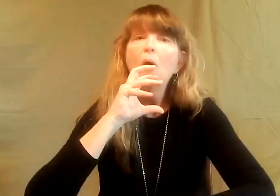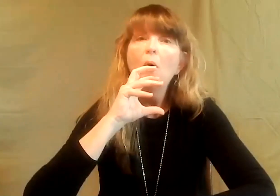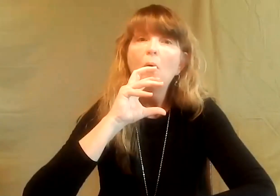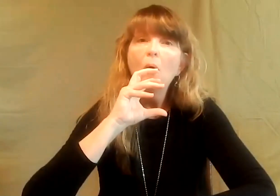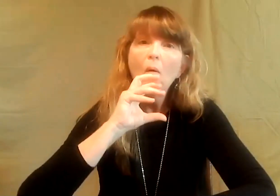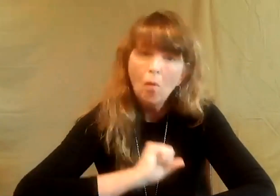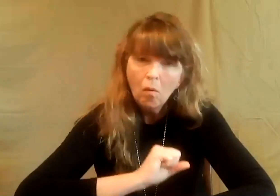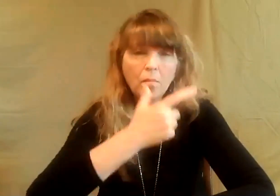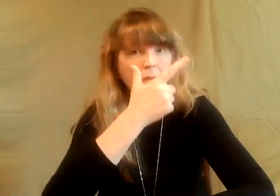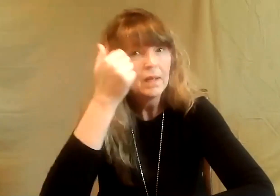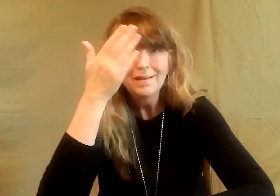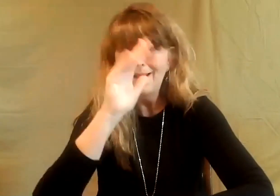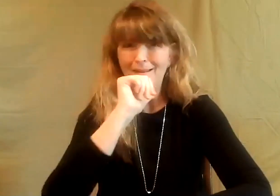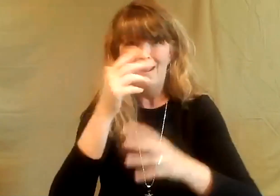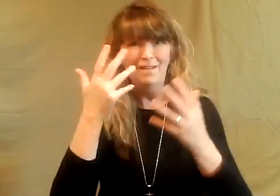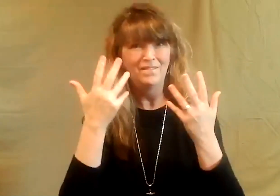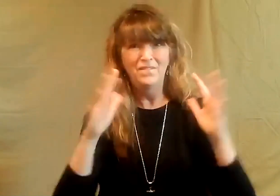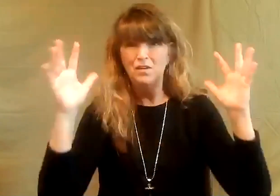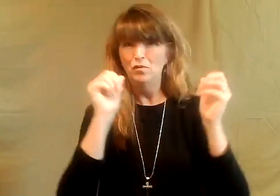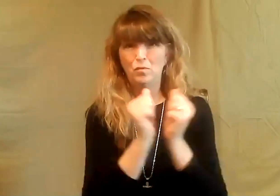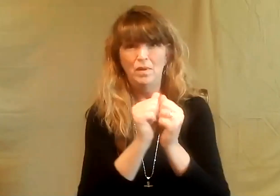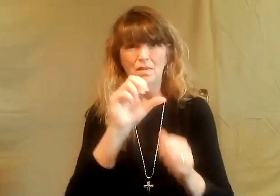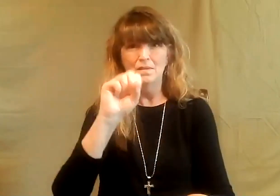baby when she was well past the age of conception.